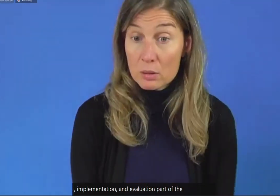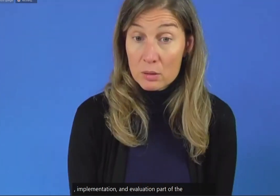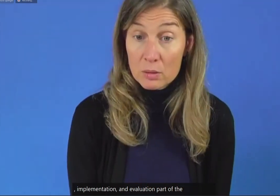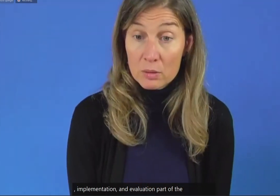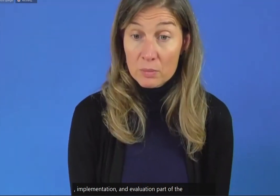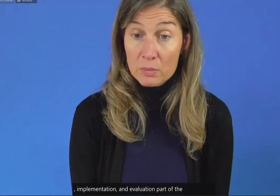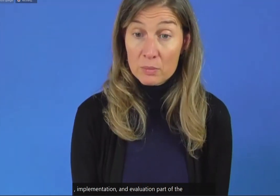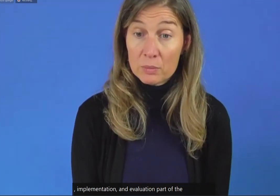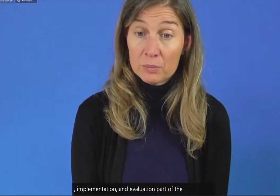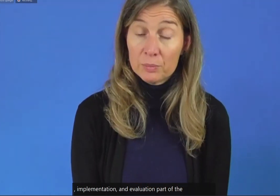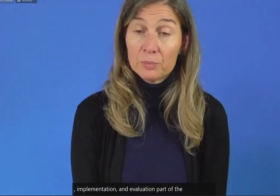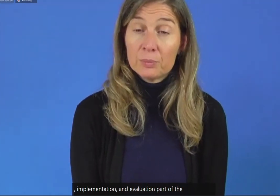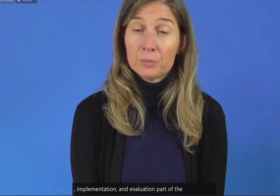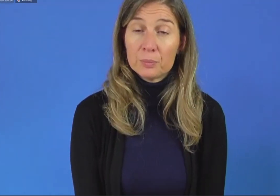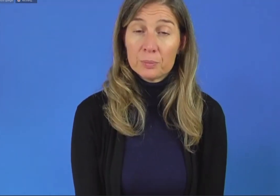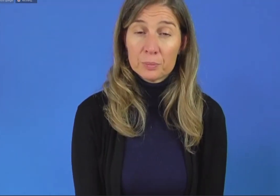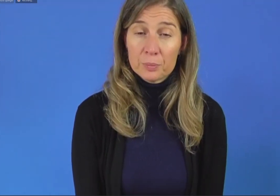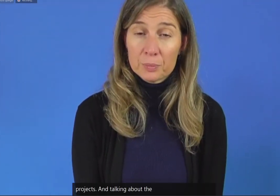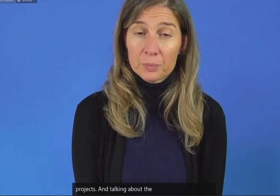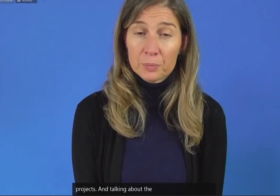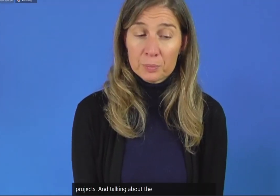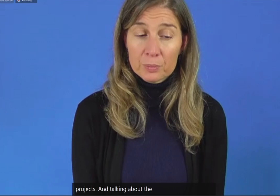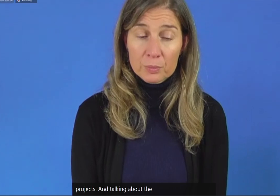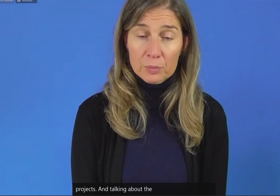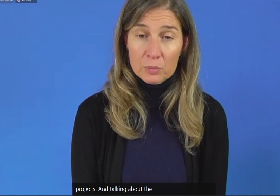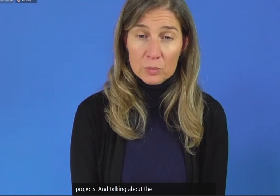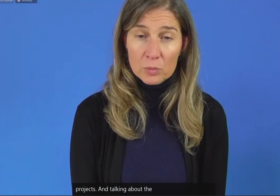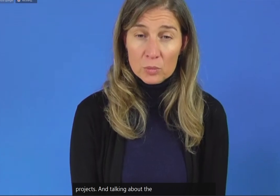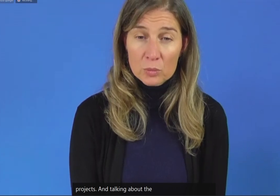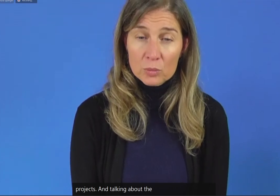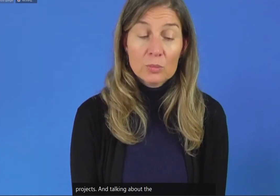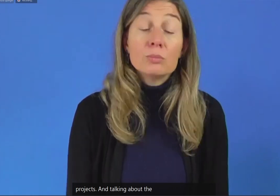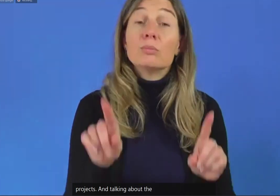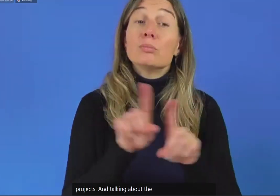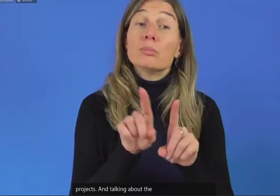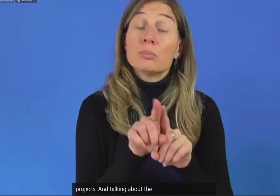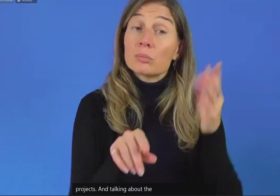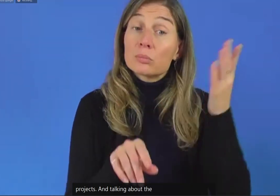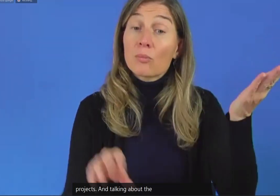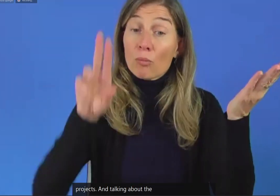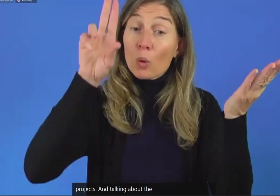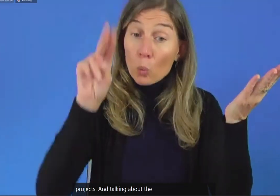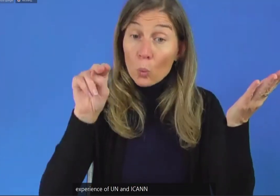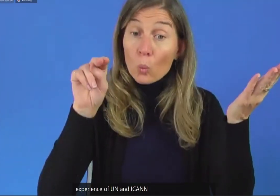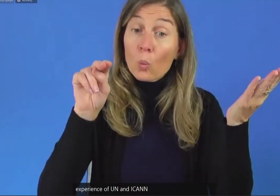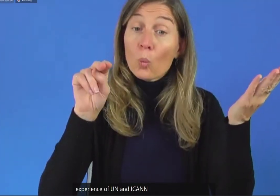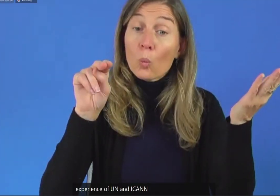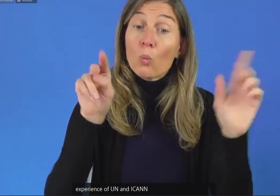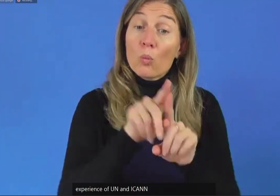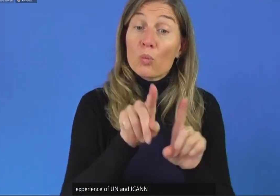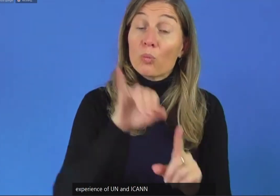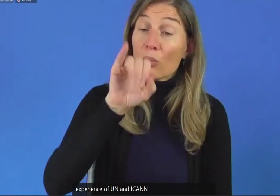wonderful work that has been carried out by the DICAD at